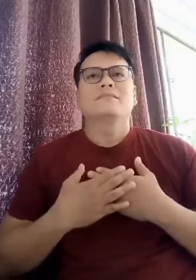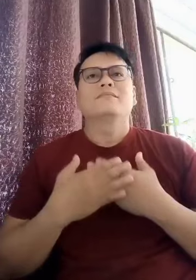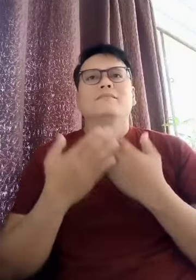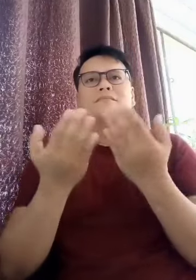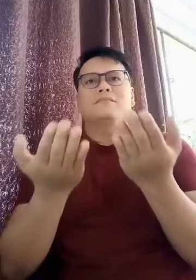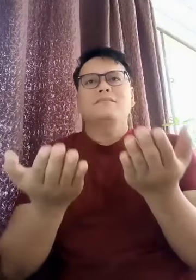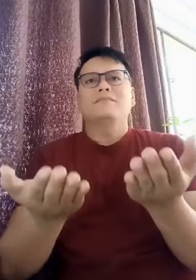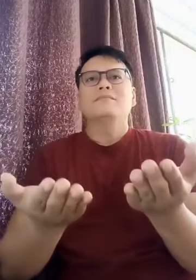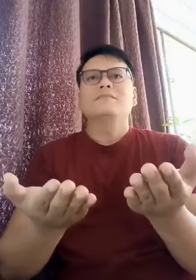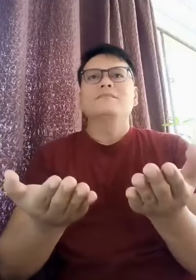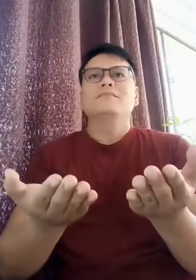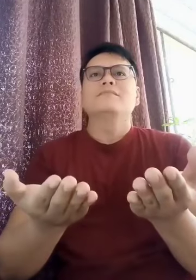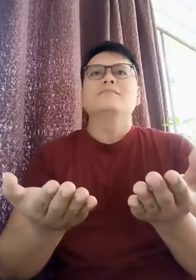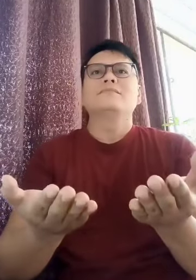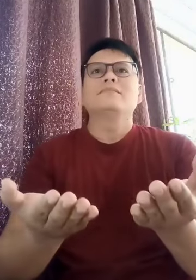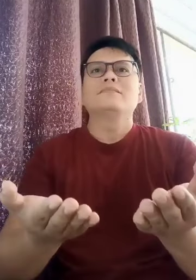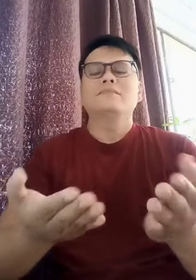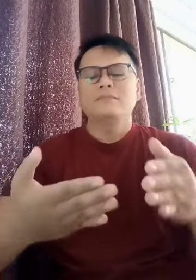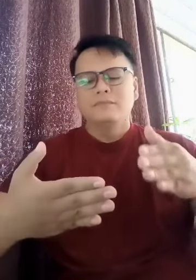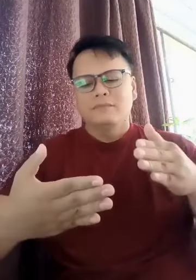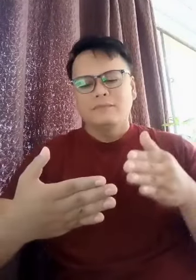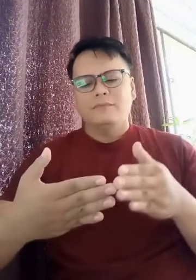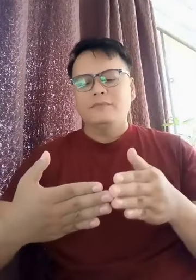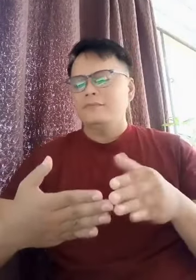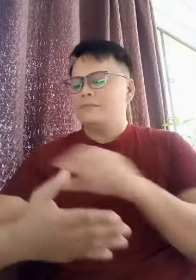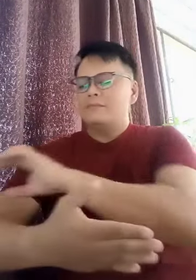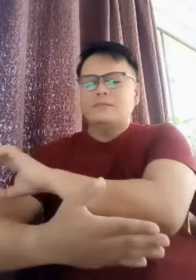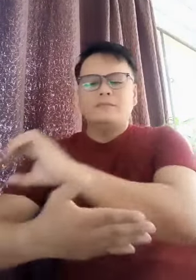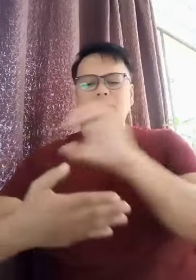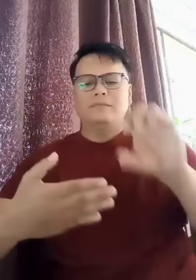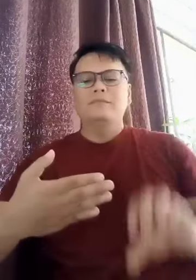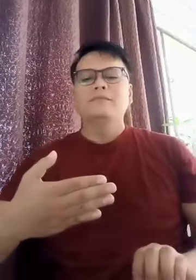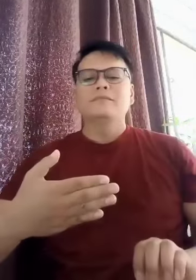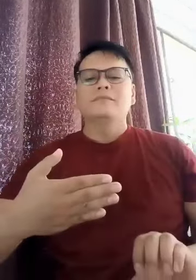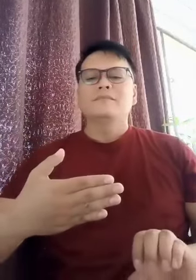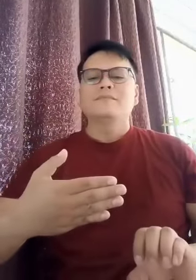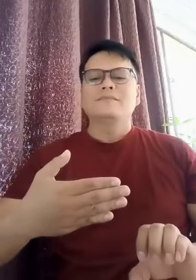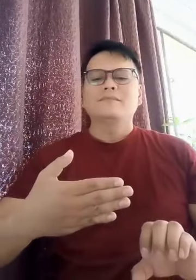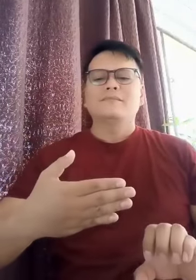love you until the end.